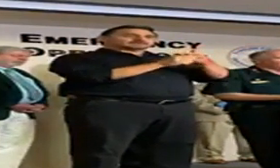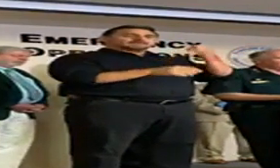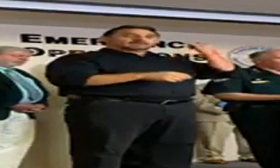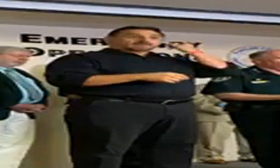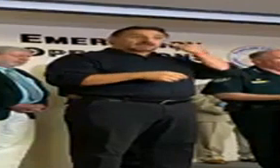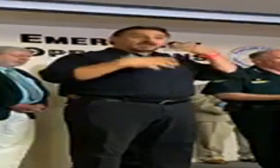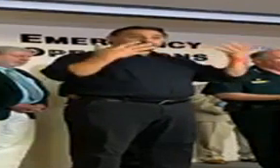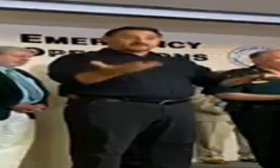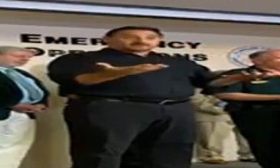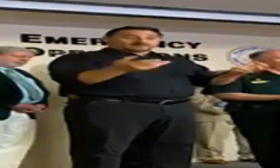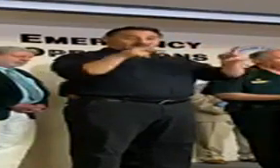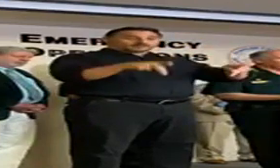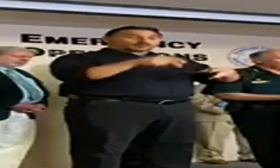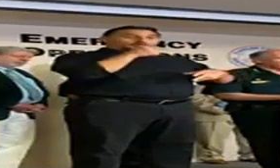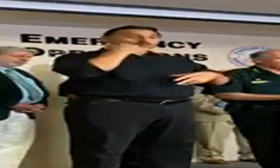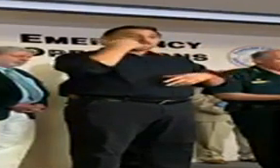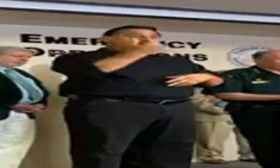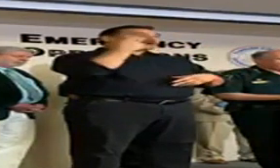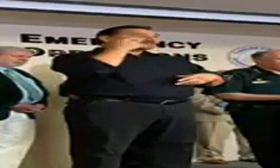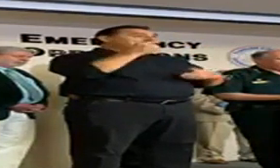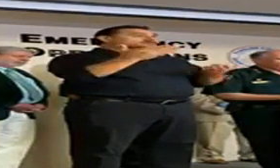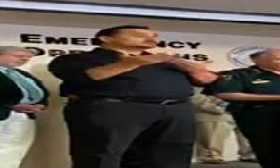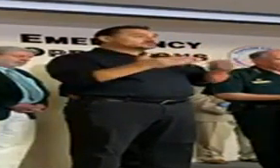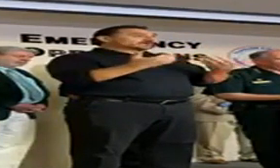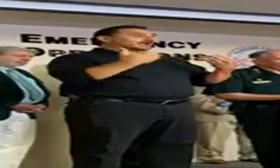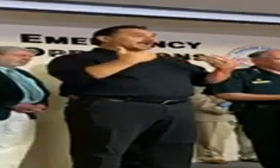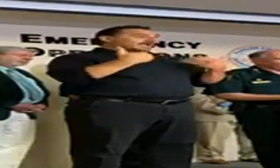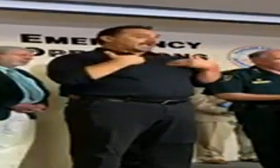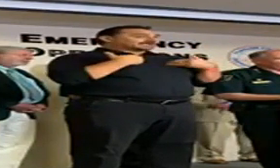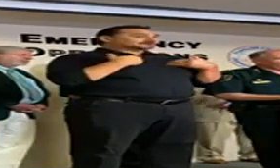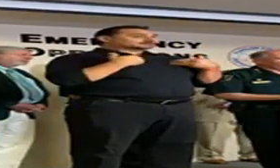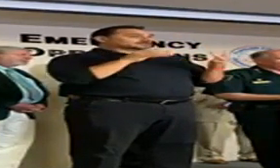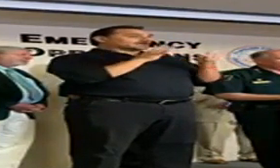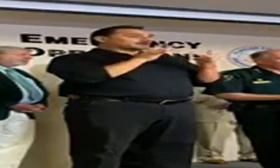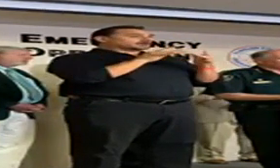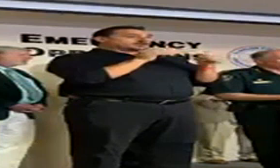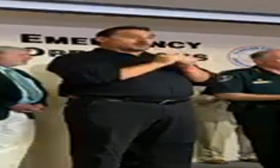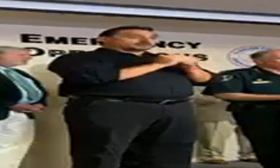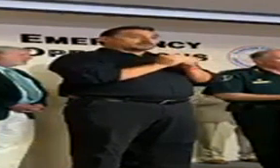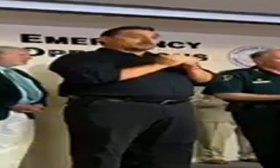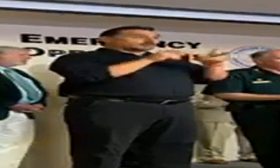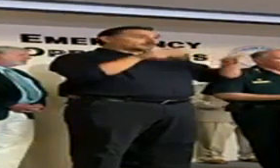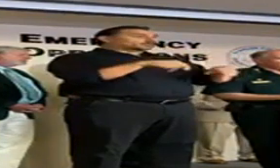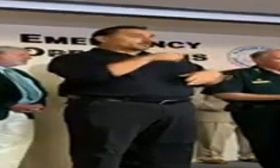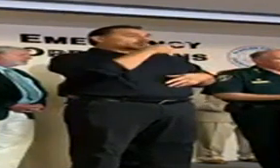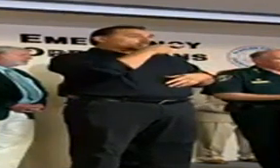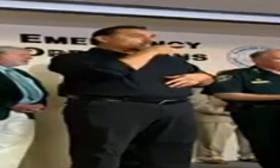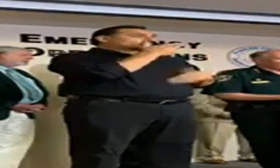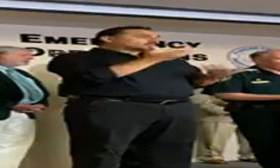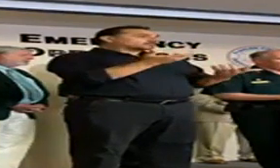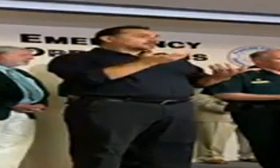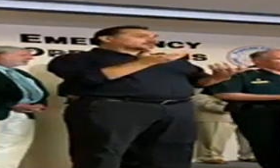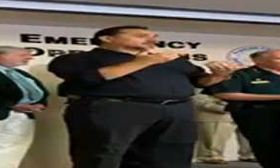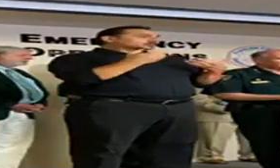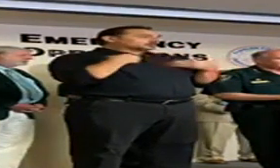a resident calling for service has come in contact with an individual that that could be